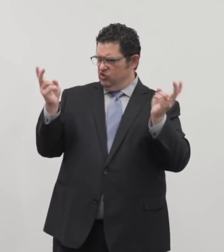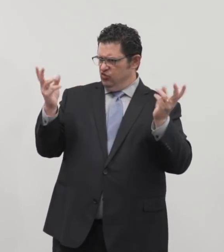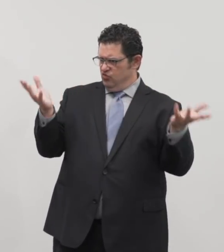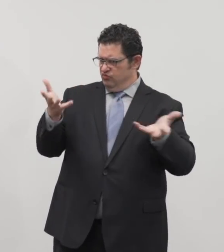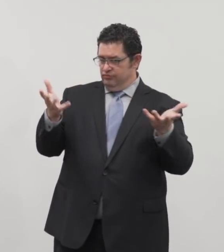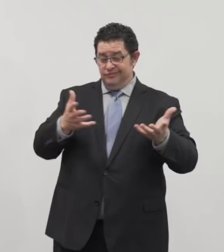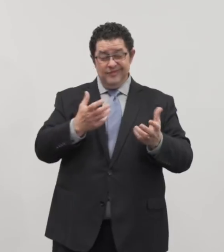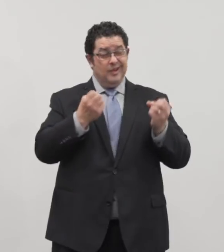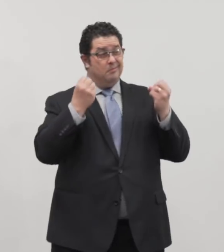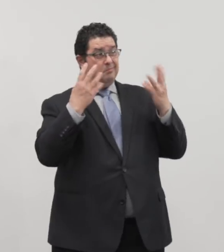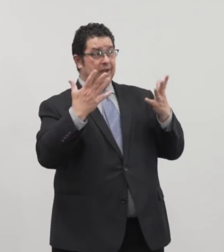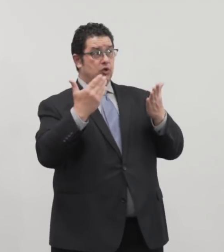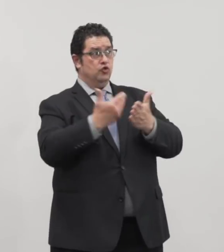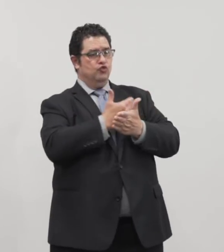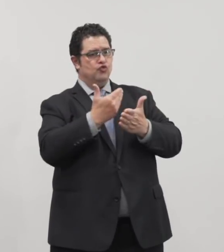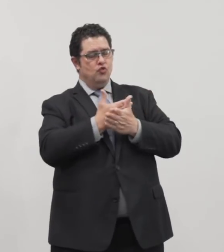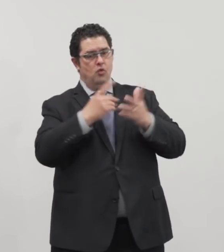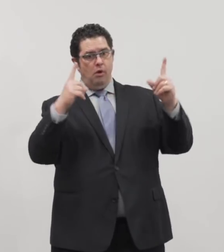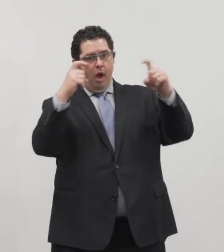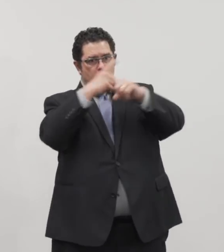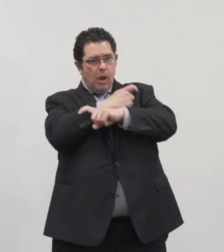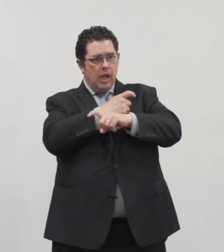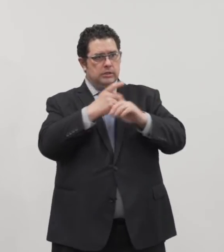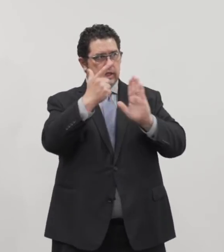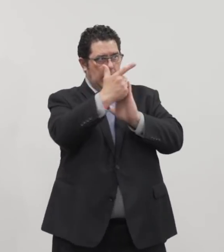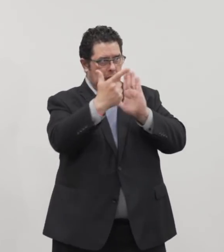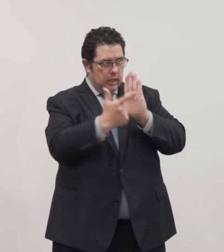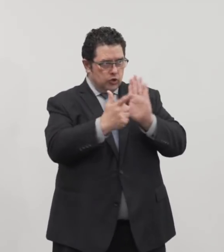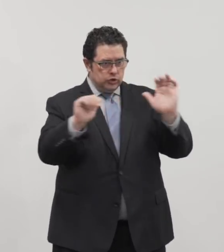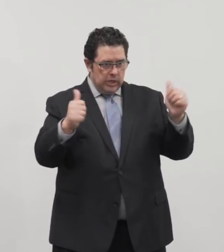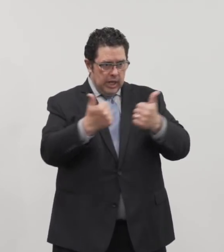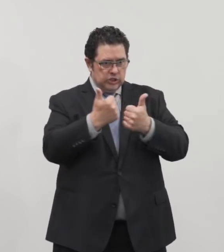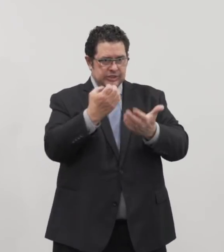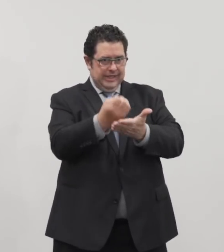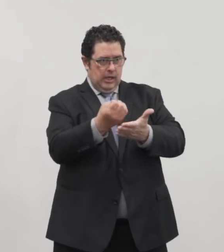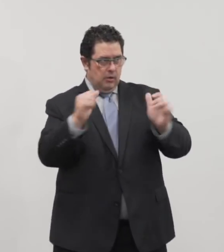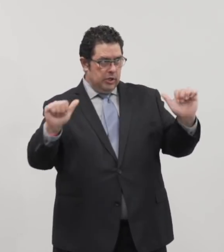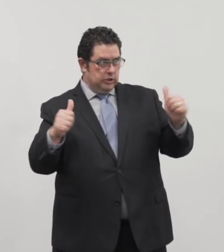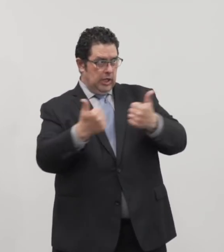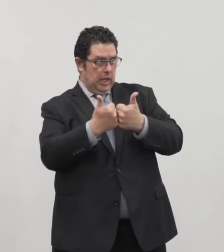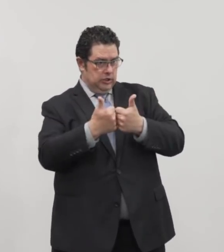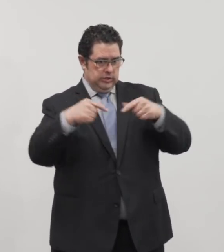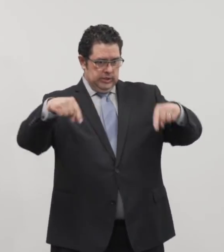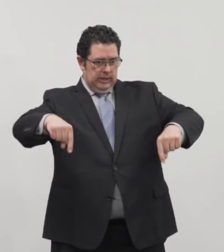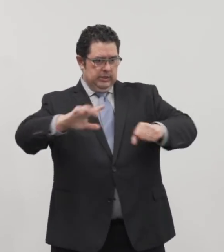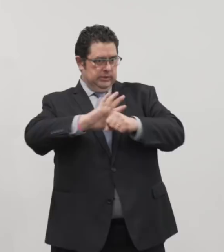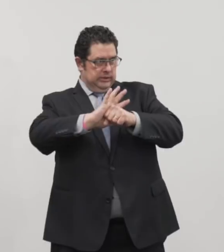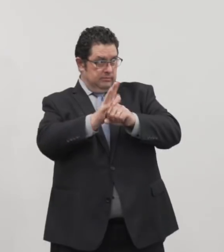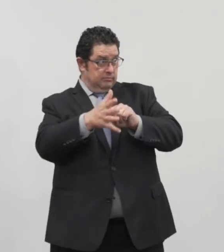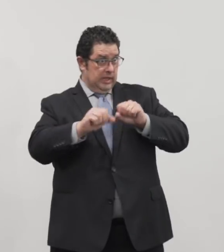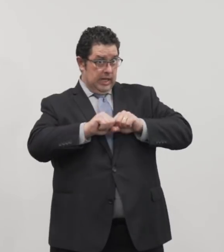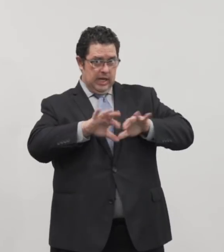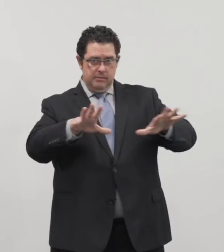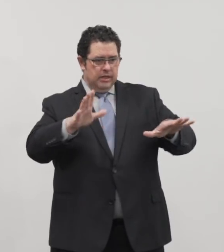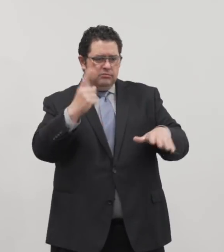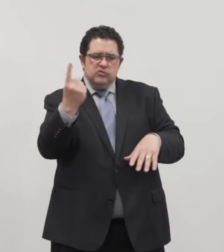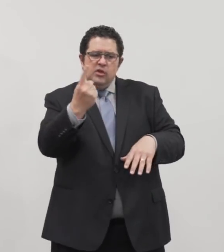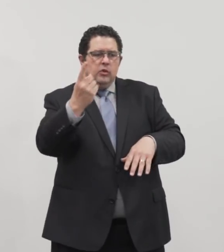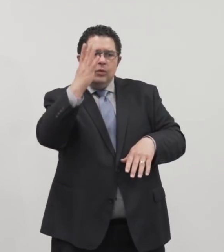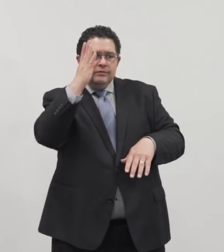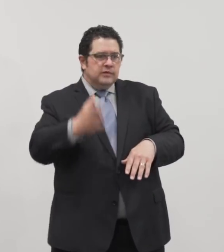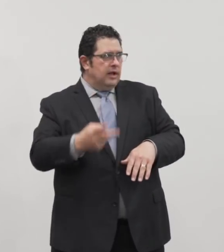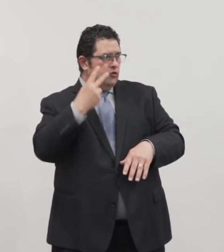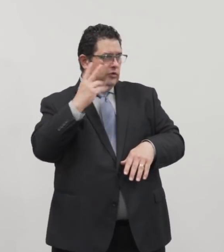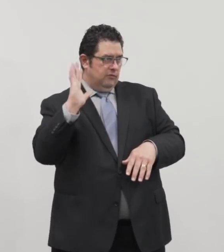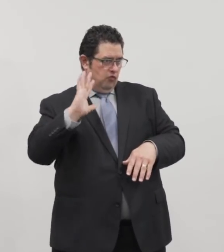complex legal challenges and economic challenges in this pandemic. It's something we've never seen before.